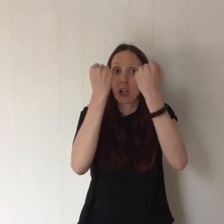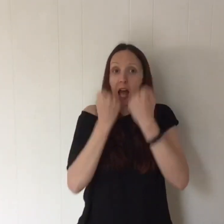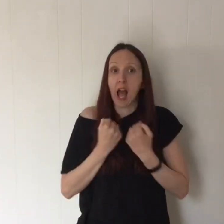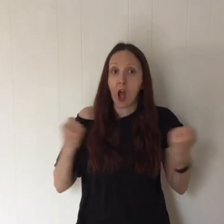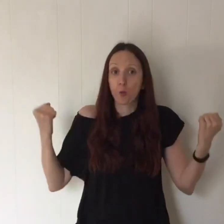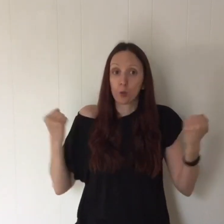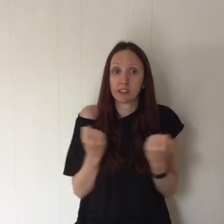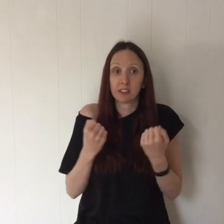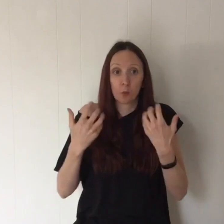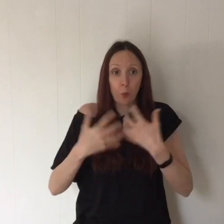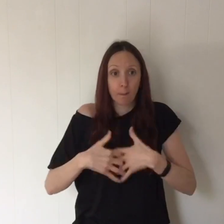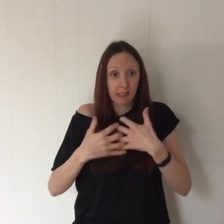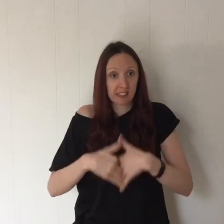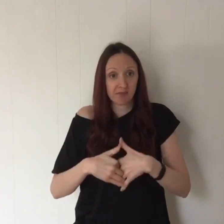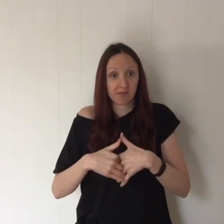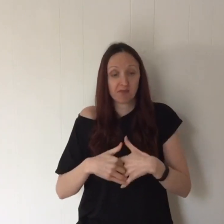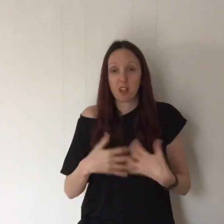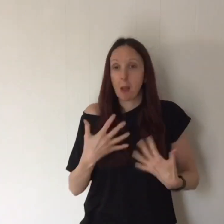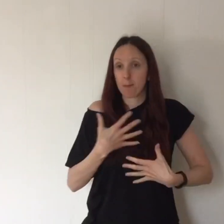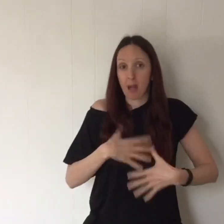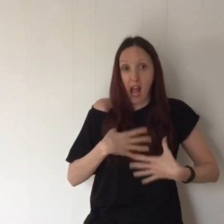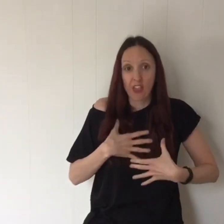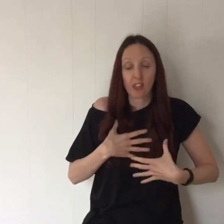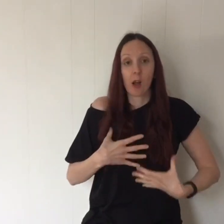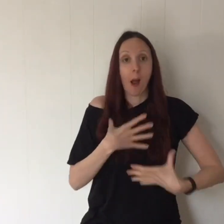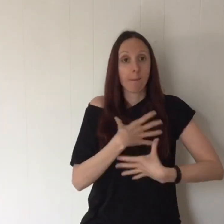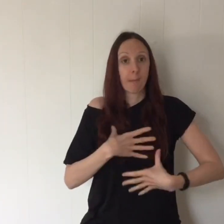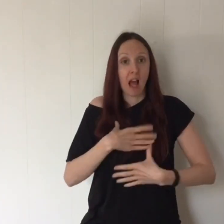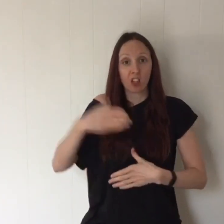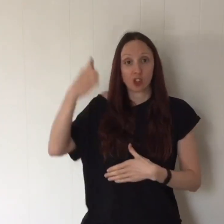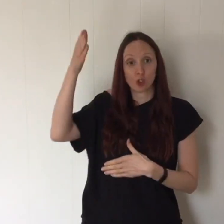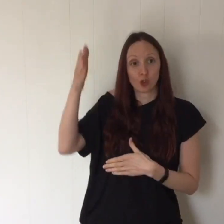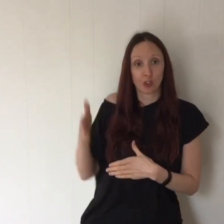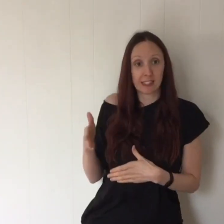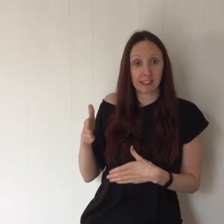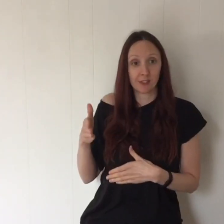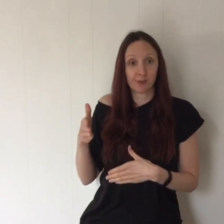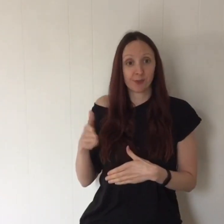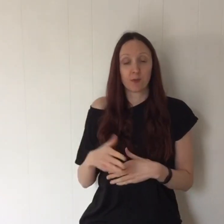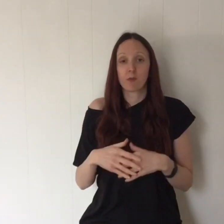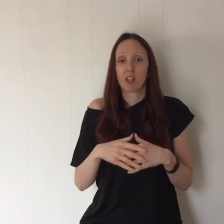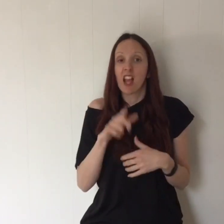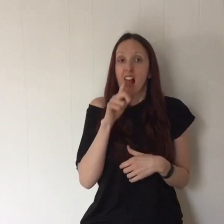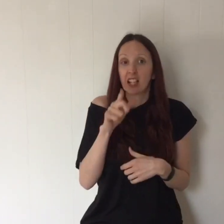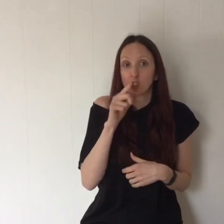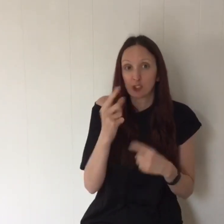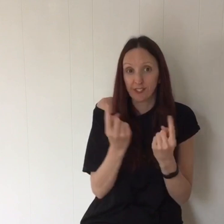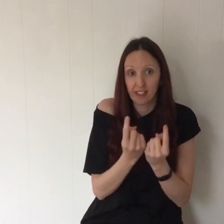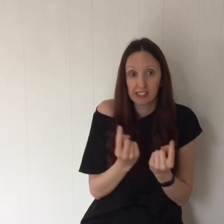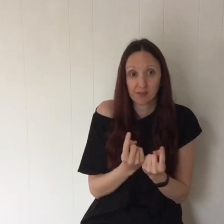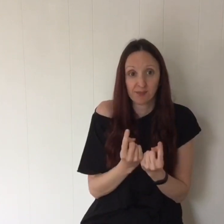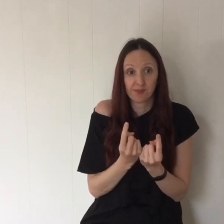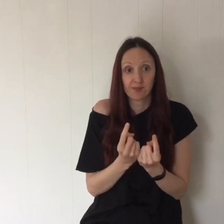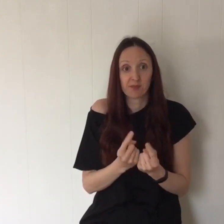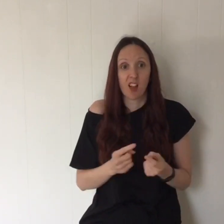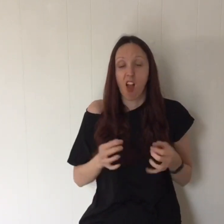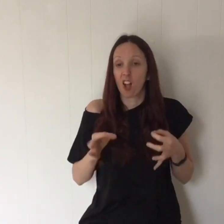packaging and boxes, keep fit equipment, bath screens, electrical goods and white goods,